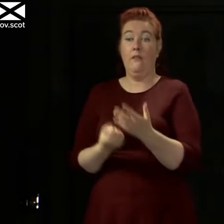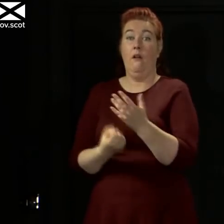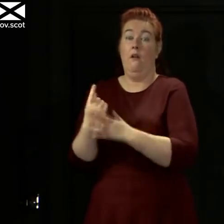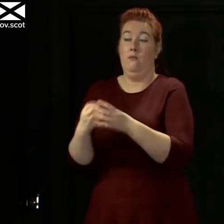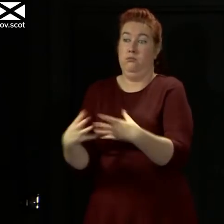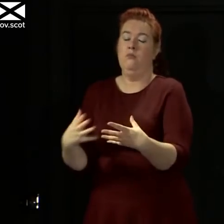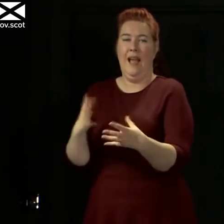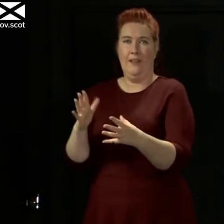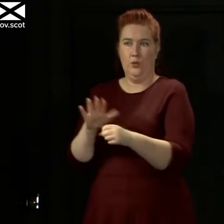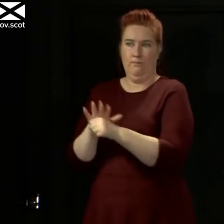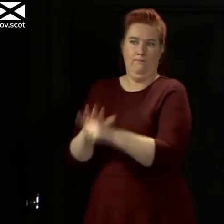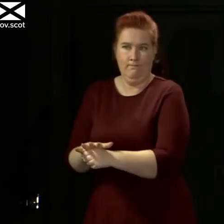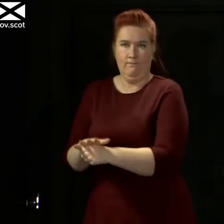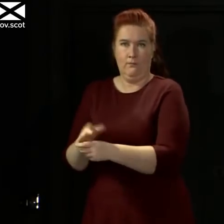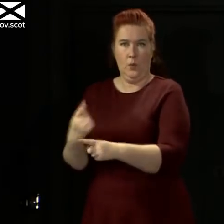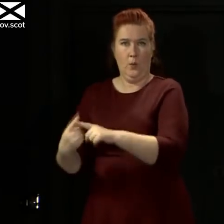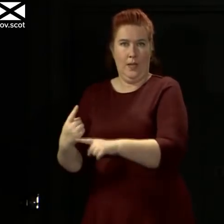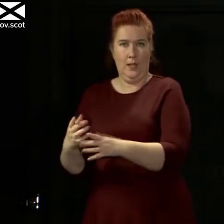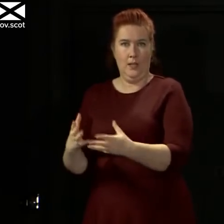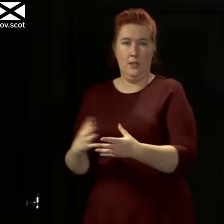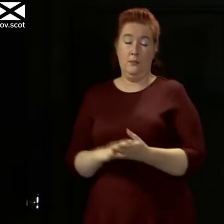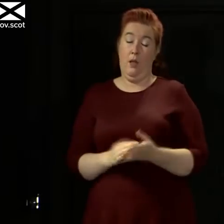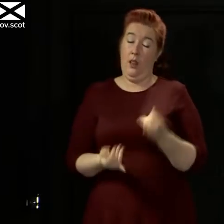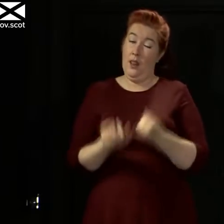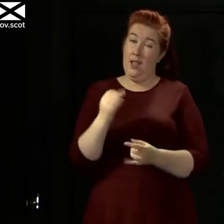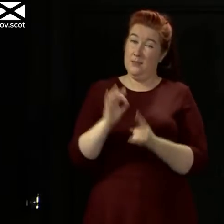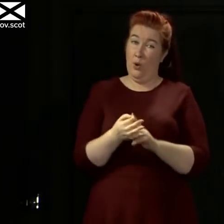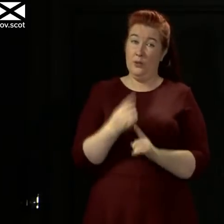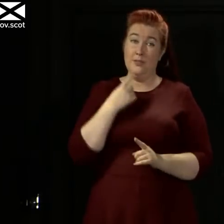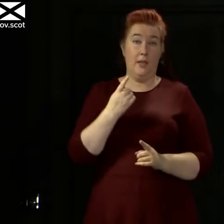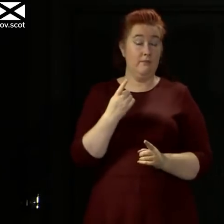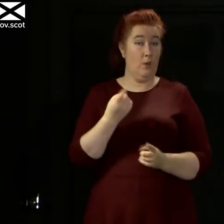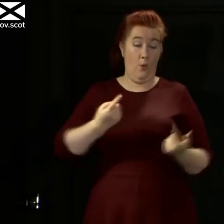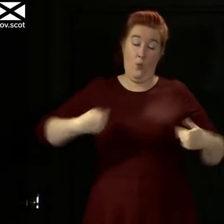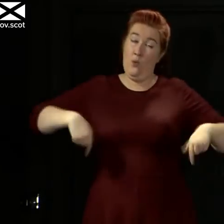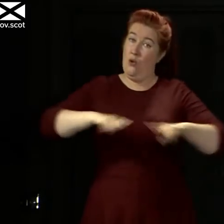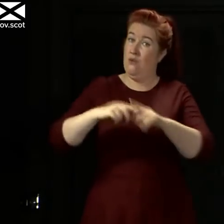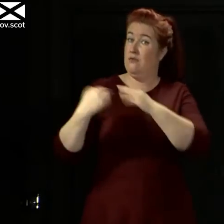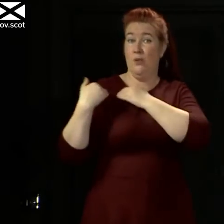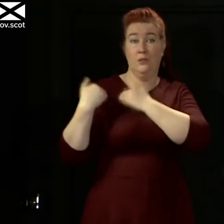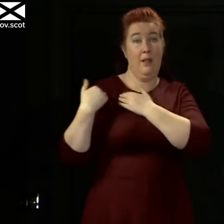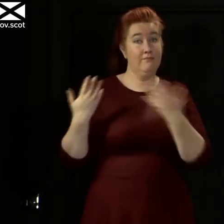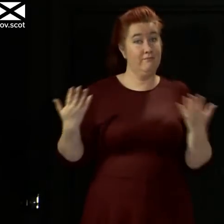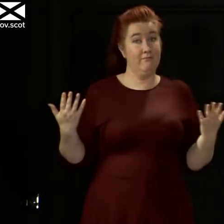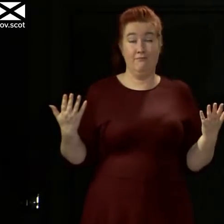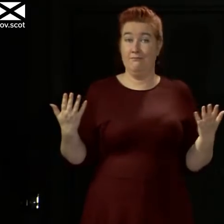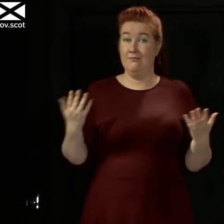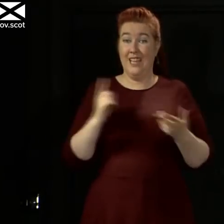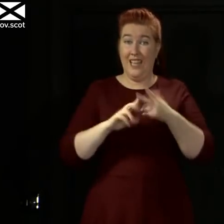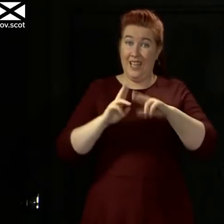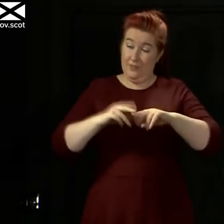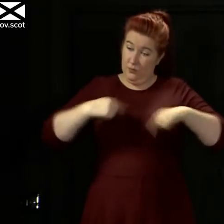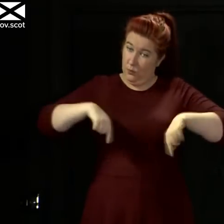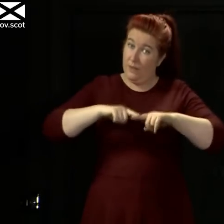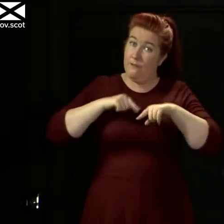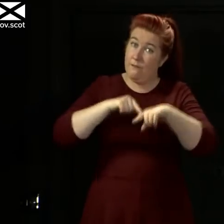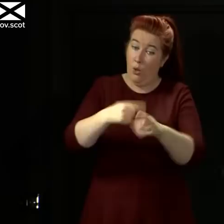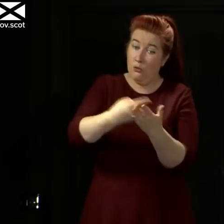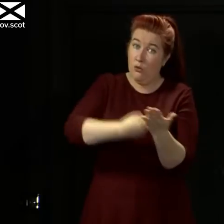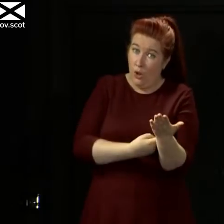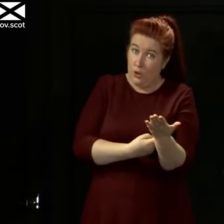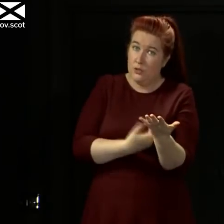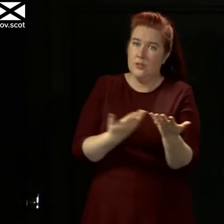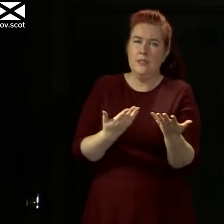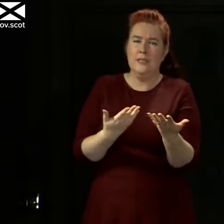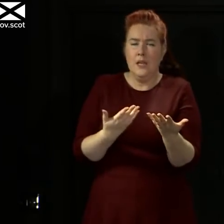outbreaks that do occur. But my last point is one I will keep repeating. We've all got a part to play in this. If we all follow the facts, guidance, we don't